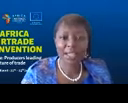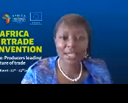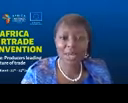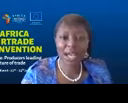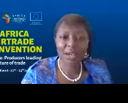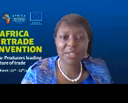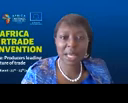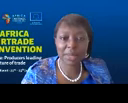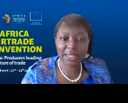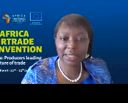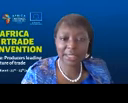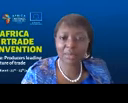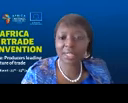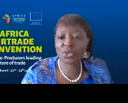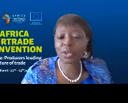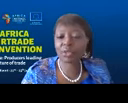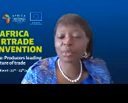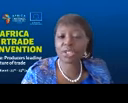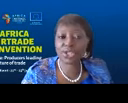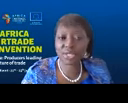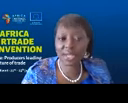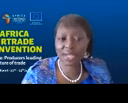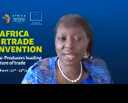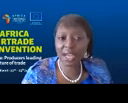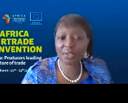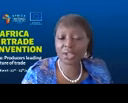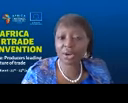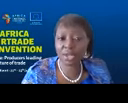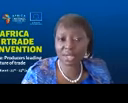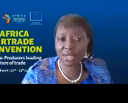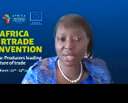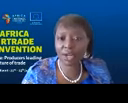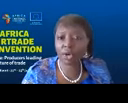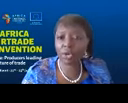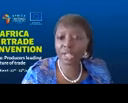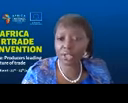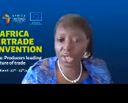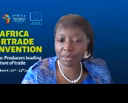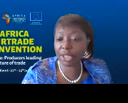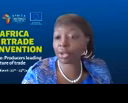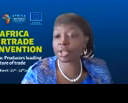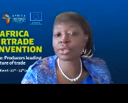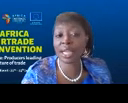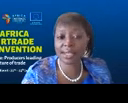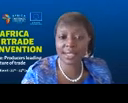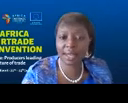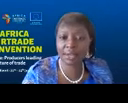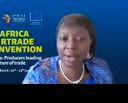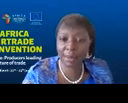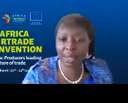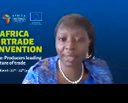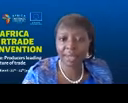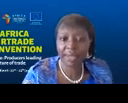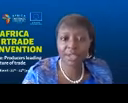Next we have Nemlin. Nemlin is one of our producers in Ivory Coast in the Coco value chain, but he also does